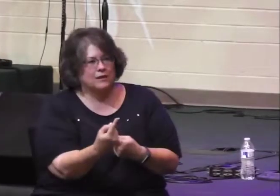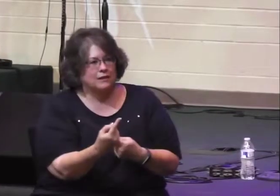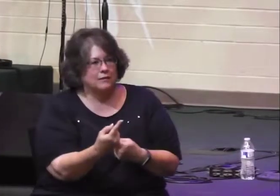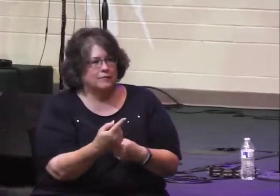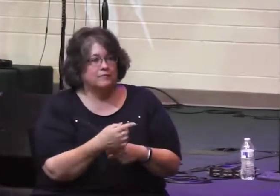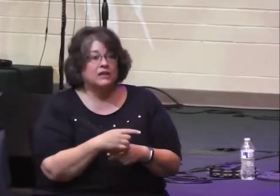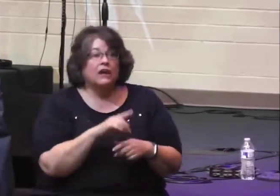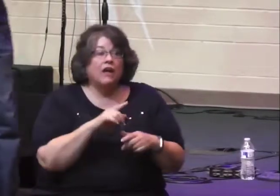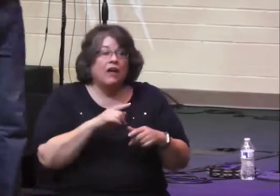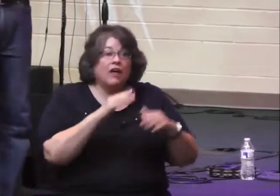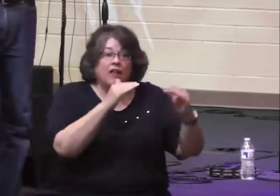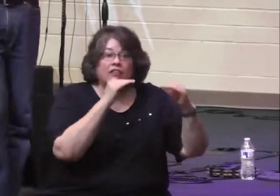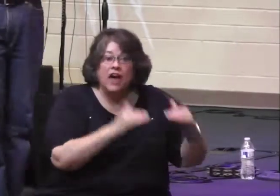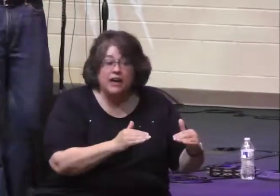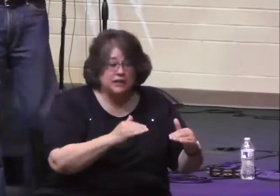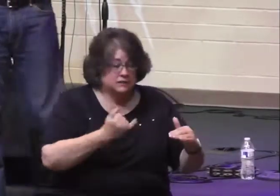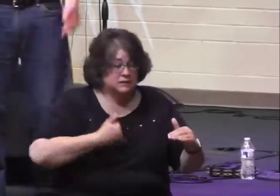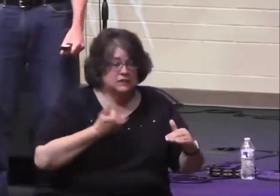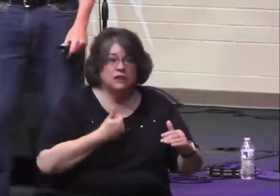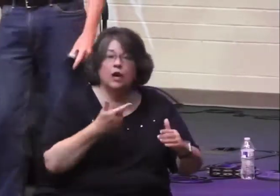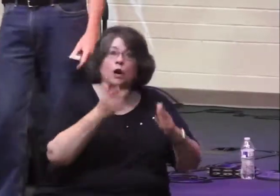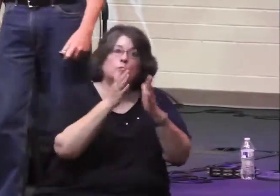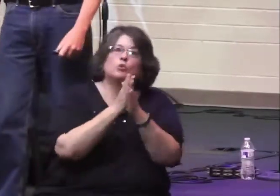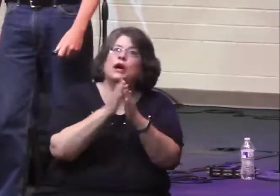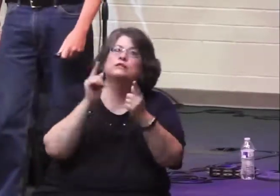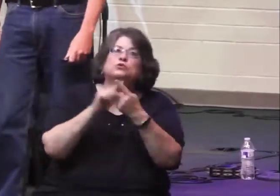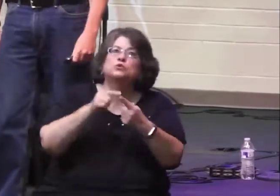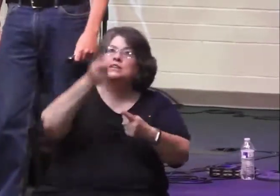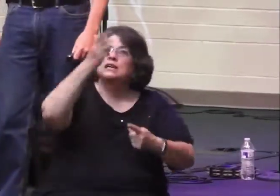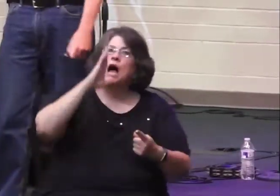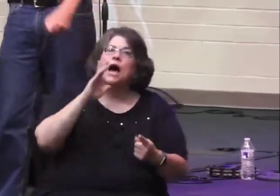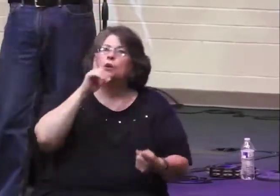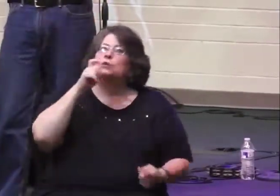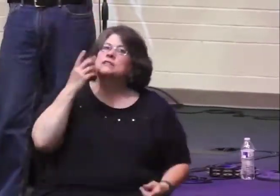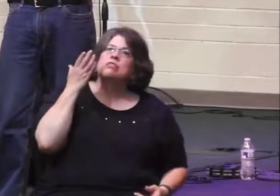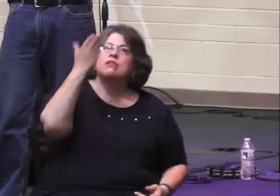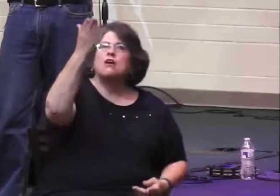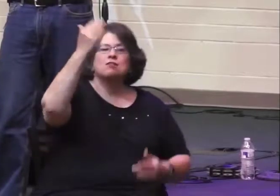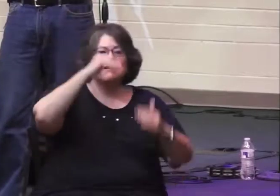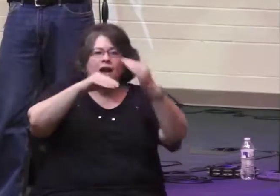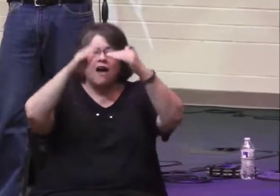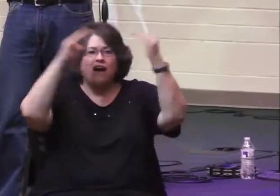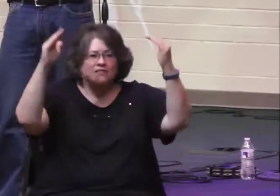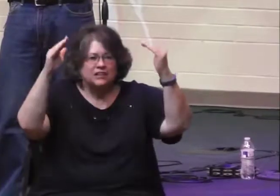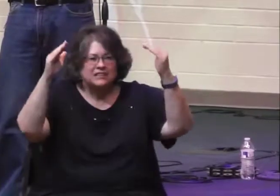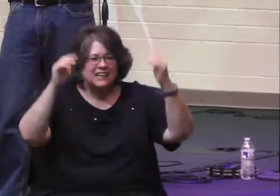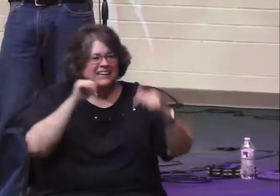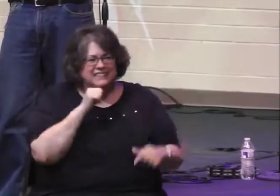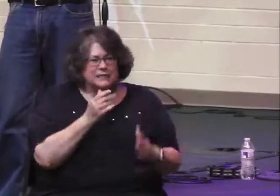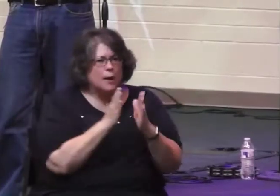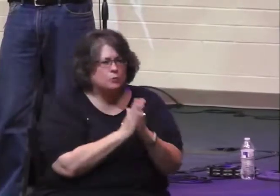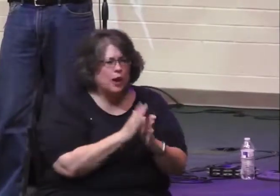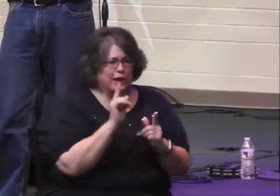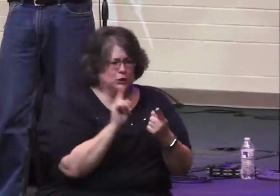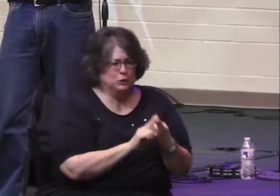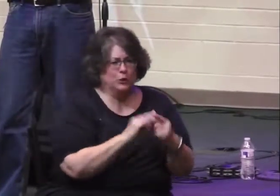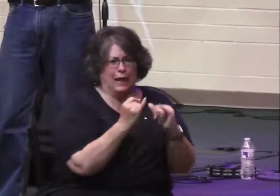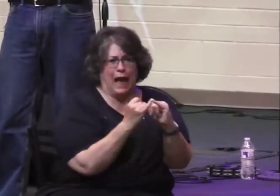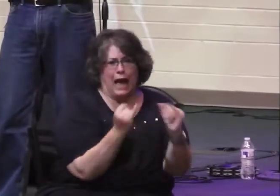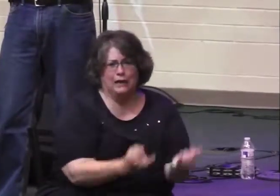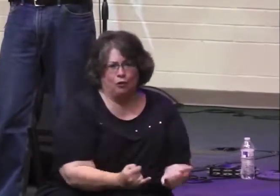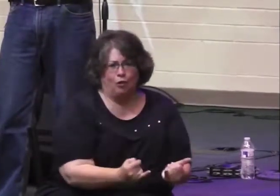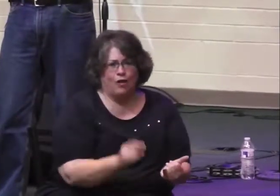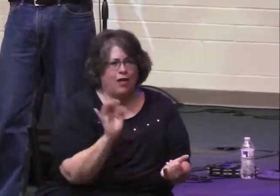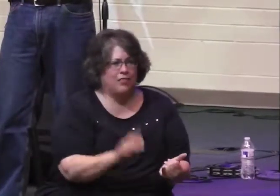prays to the God who is in heaven. Jehoshaphat's not standing at the temple praying to